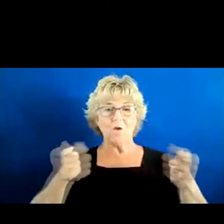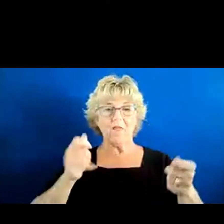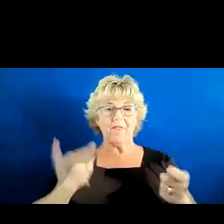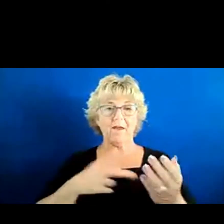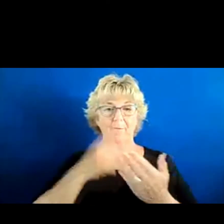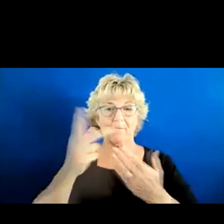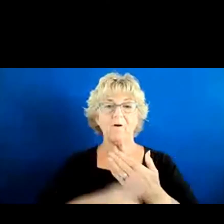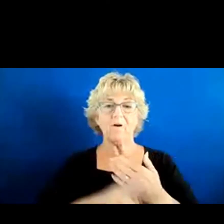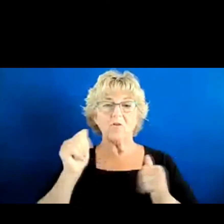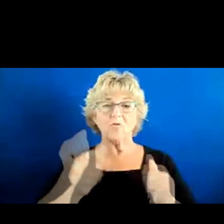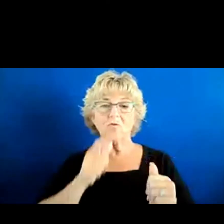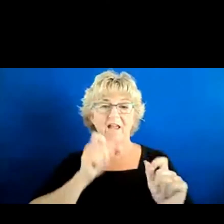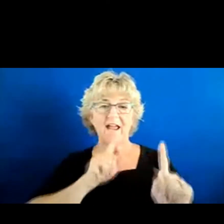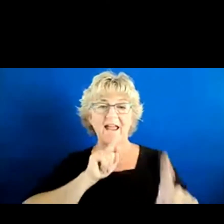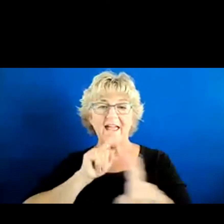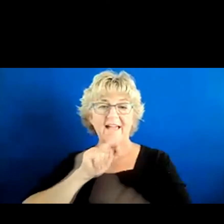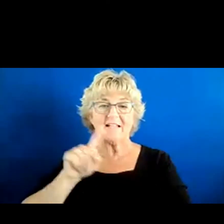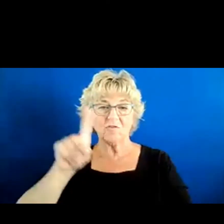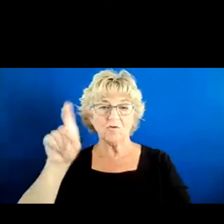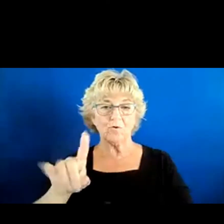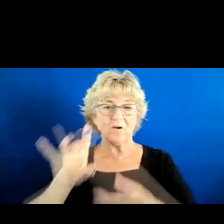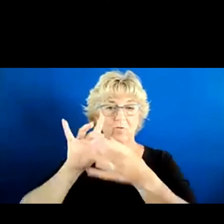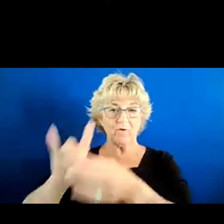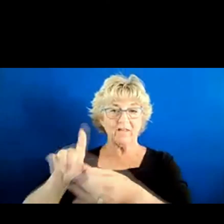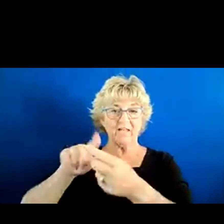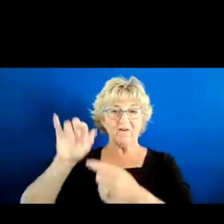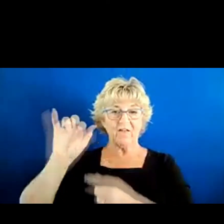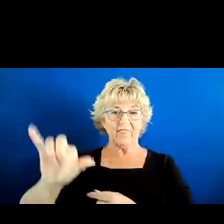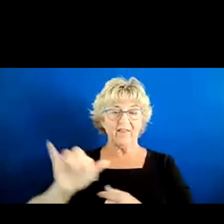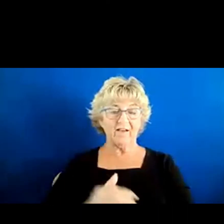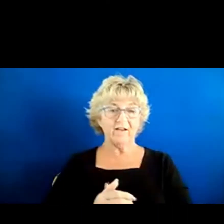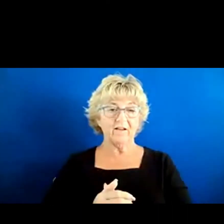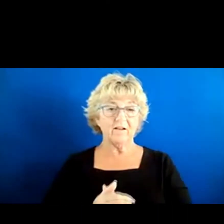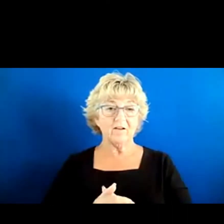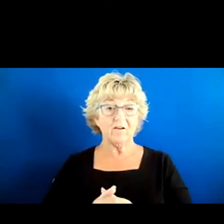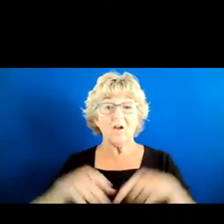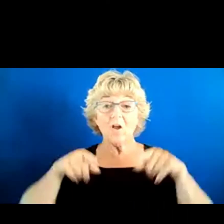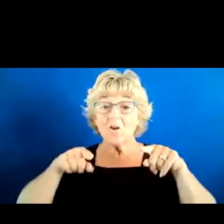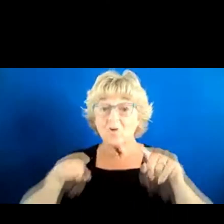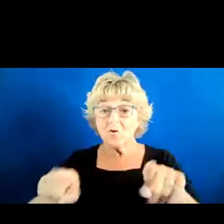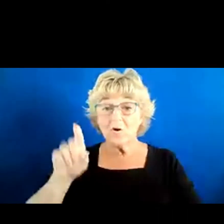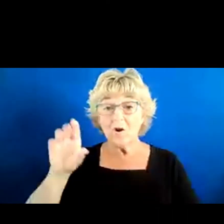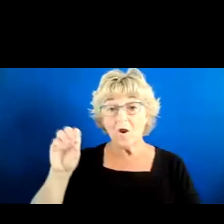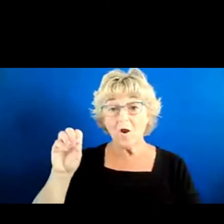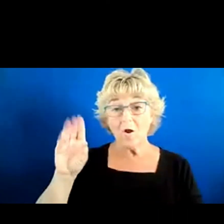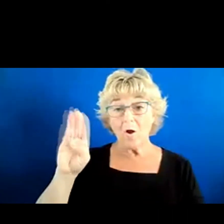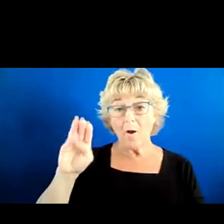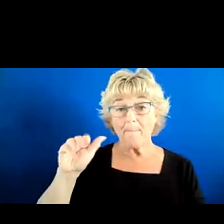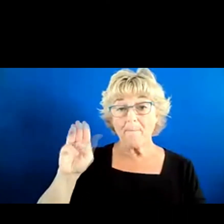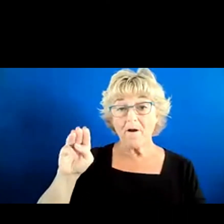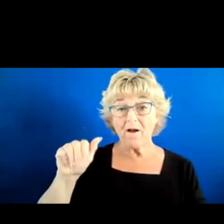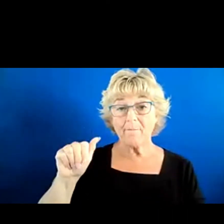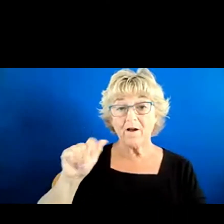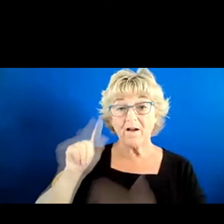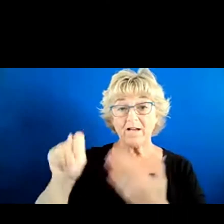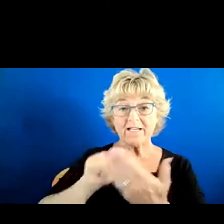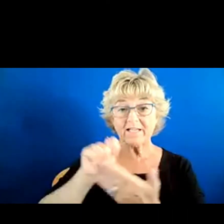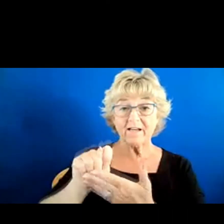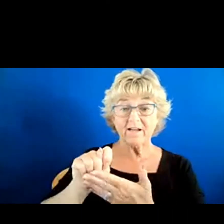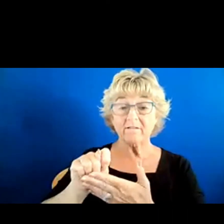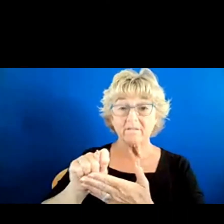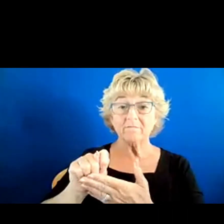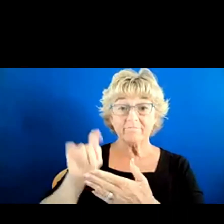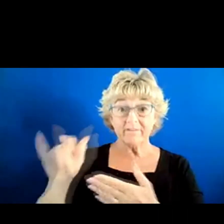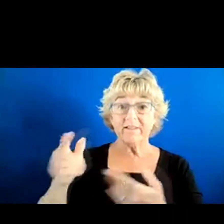supposed to be able to answer questions around it. Again, under the Obama administration, there was a real effort to make that program